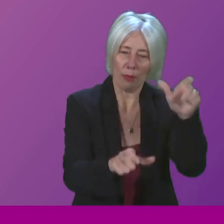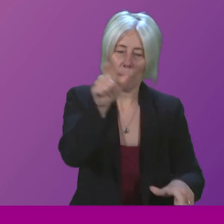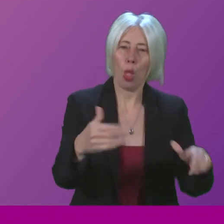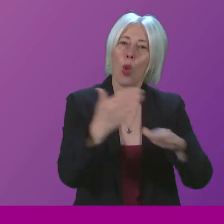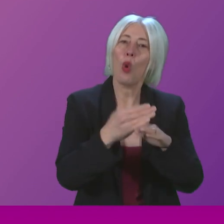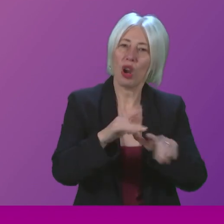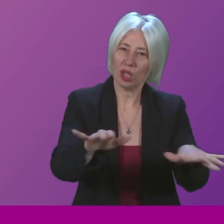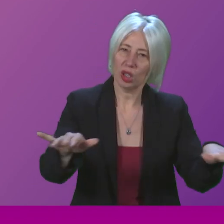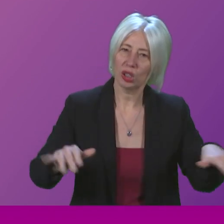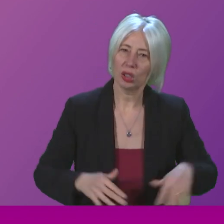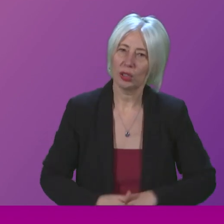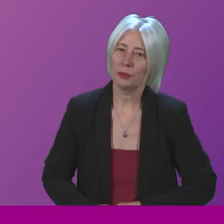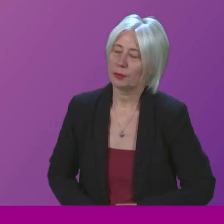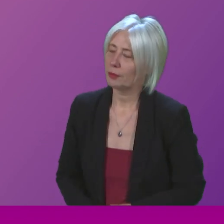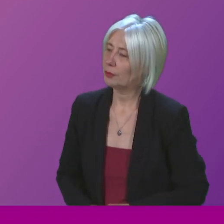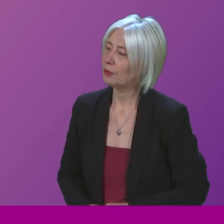it.